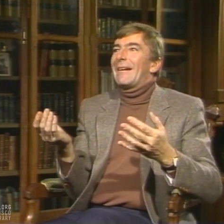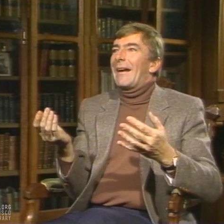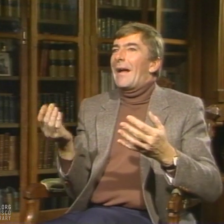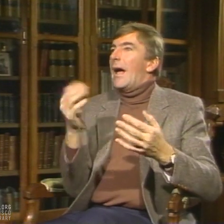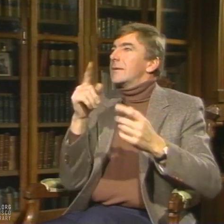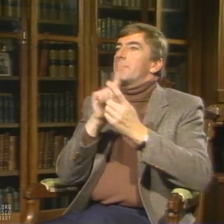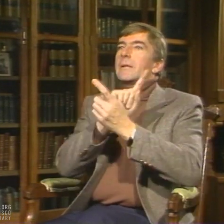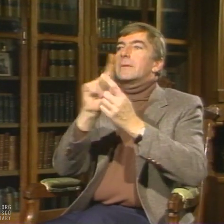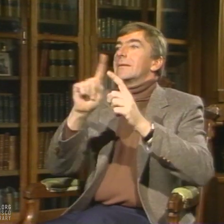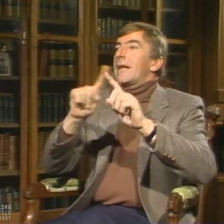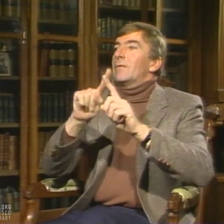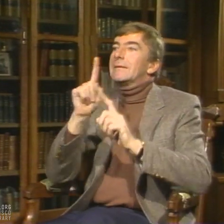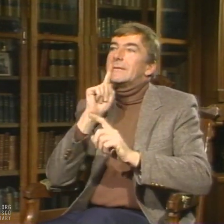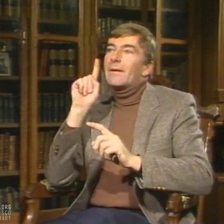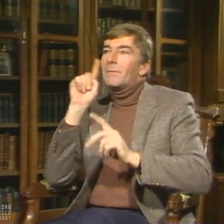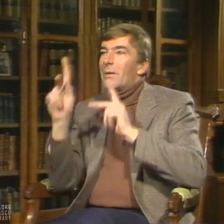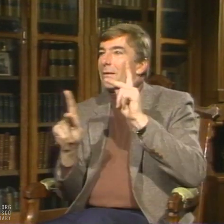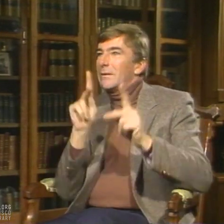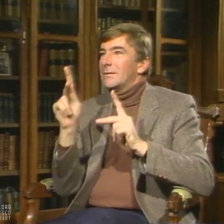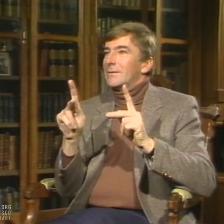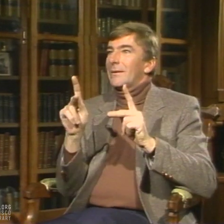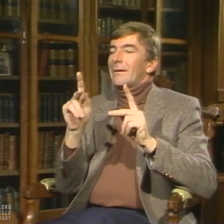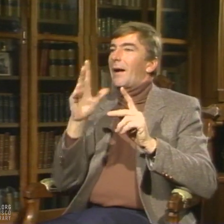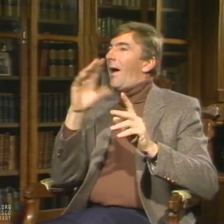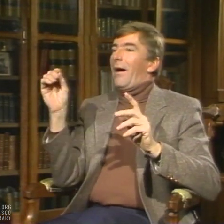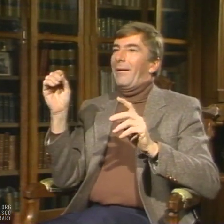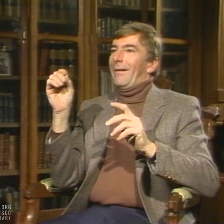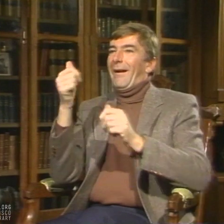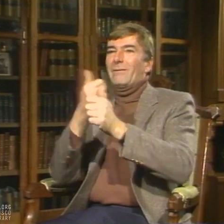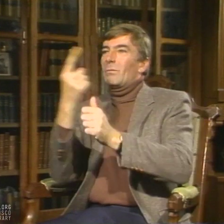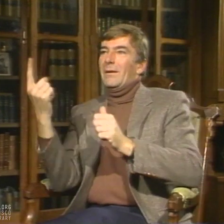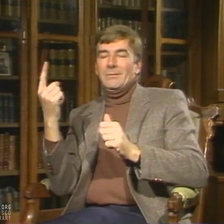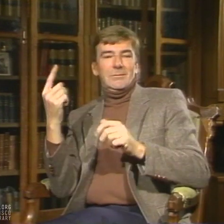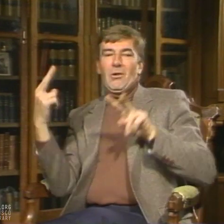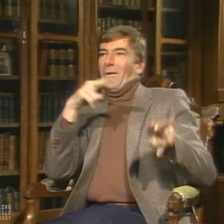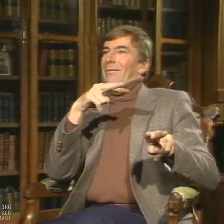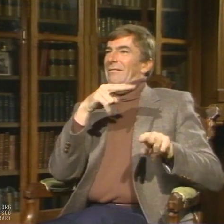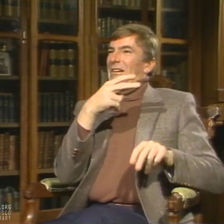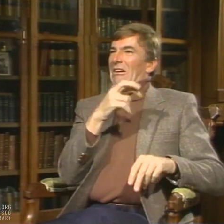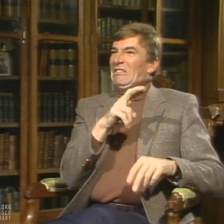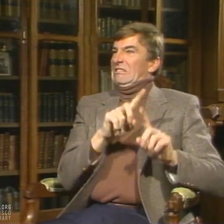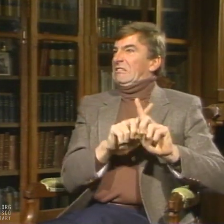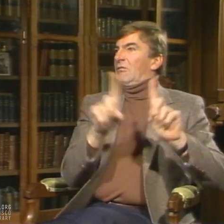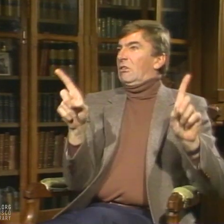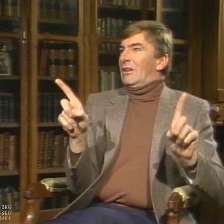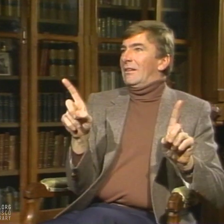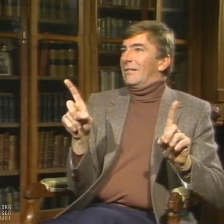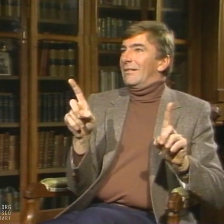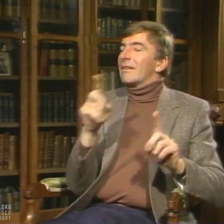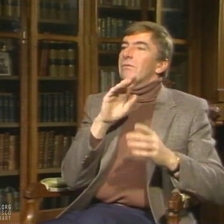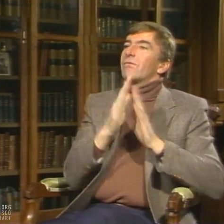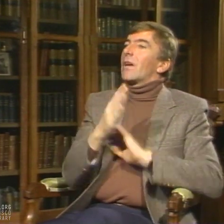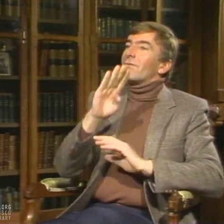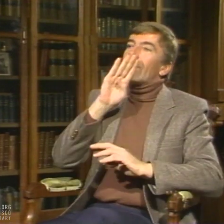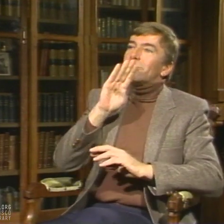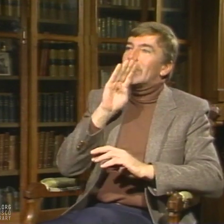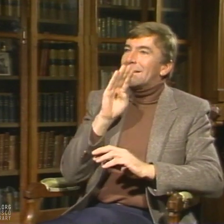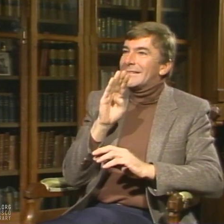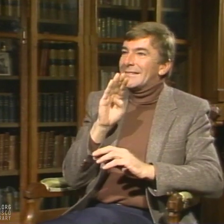She encounters various members of the deaf community, and each one treats her as an outsider. She